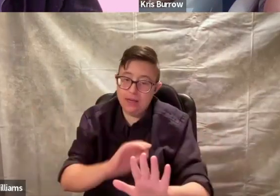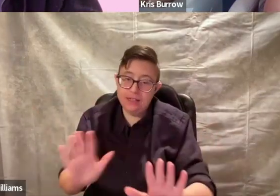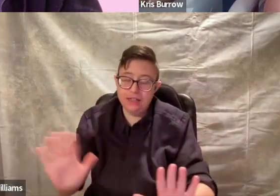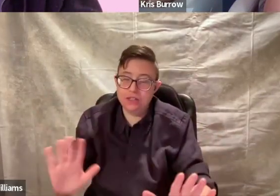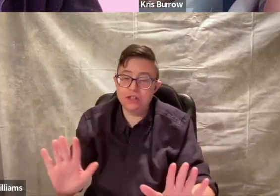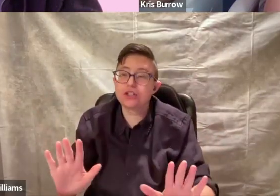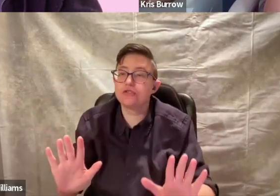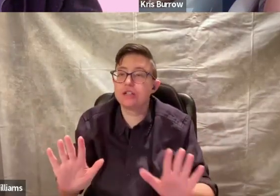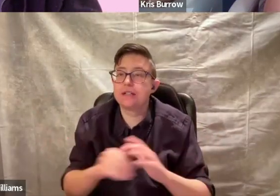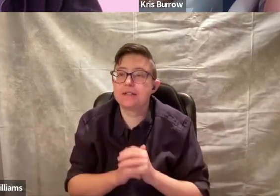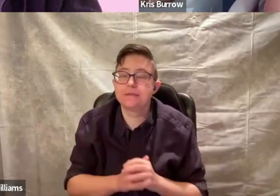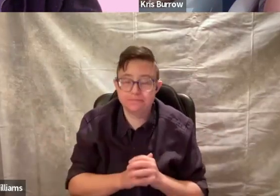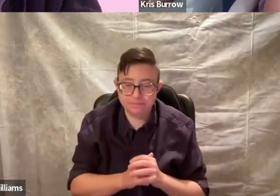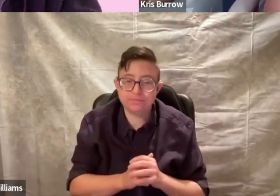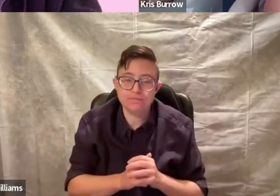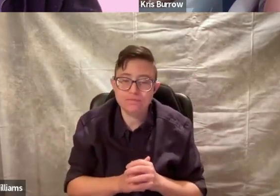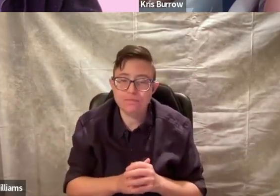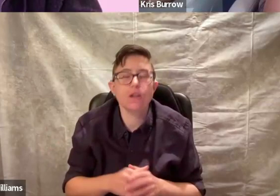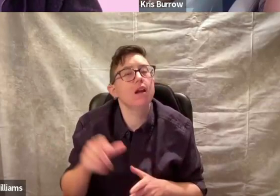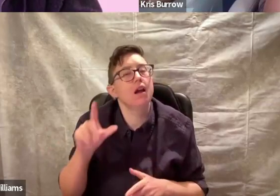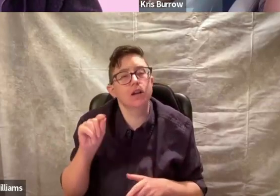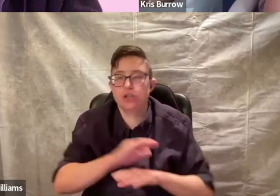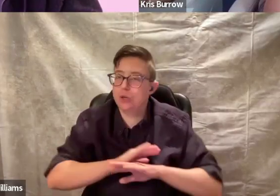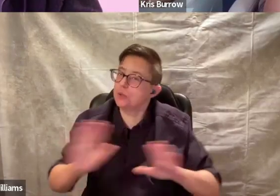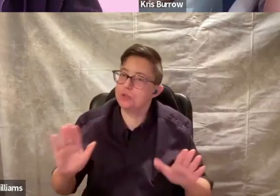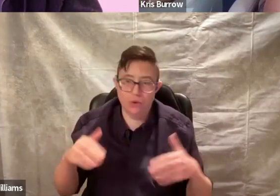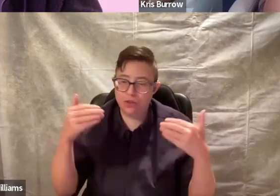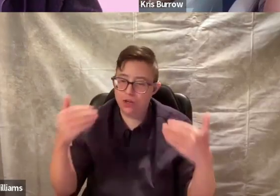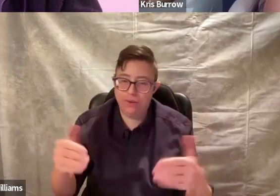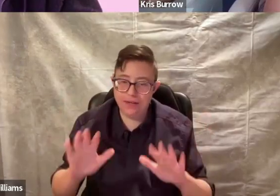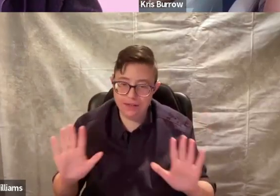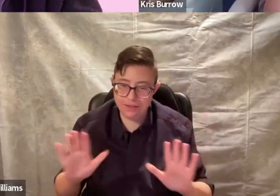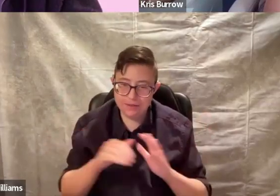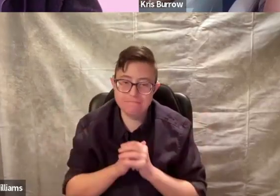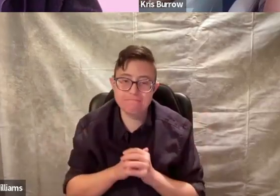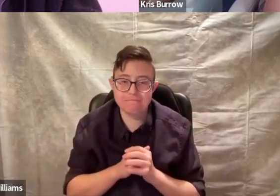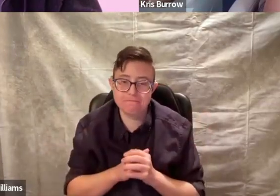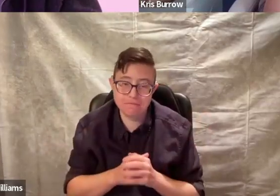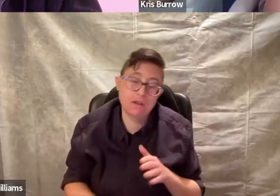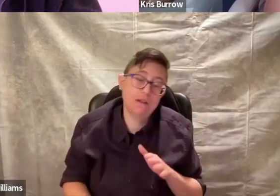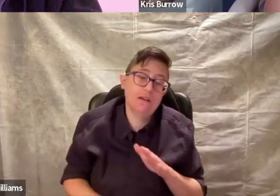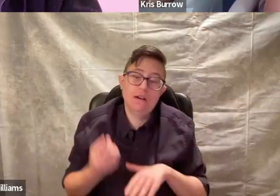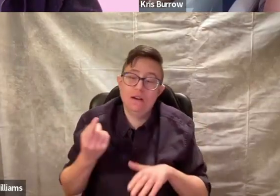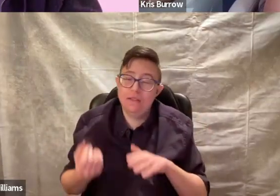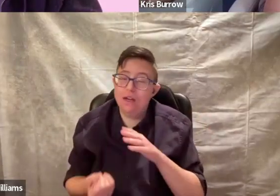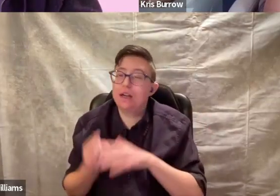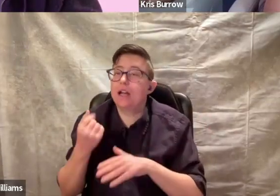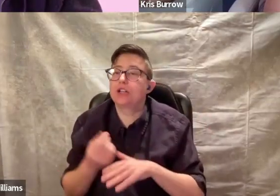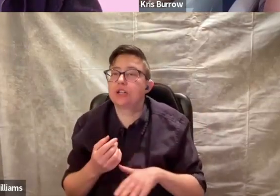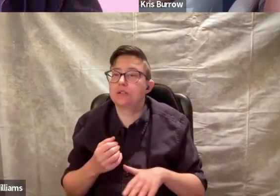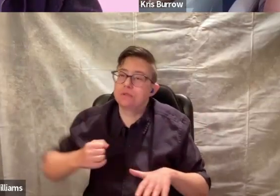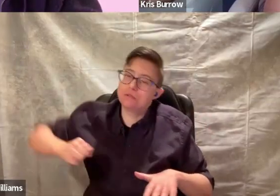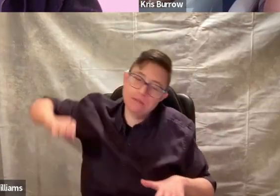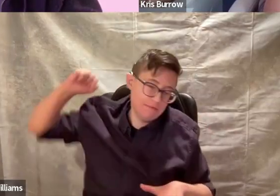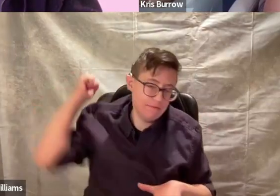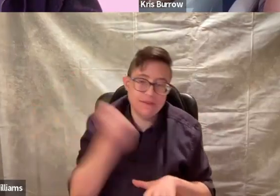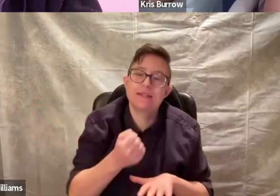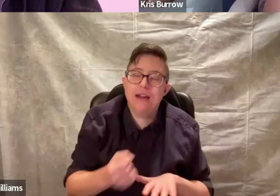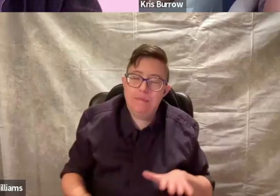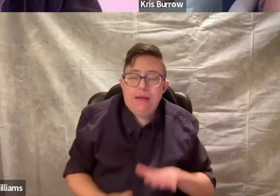got anywhere near surgery. I chose not to go ahead. The occasional